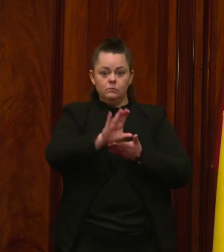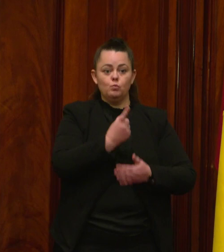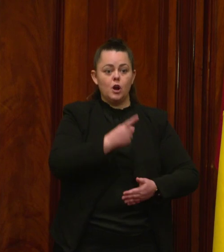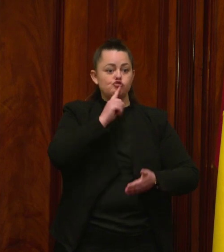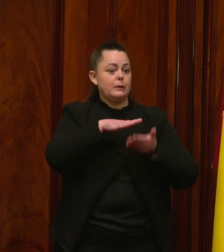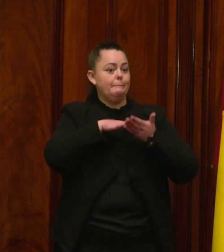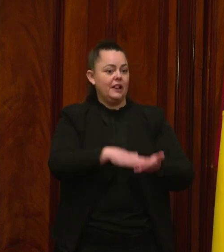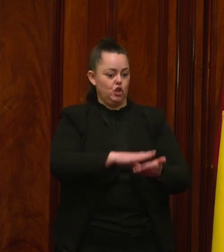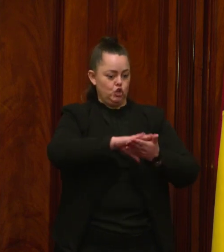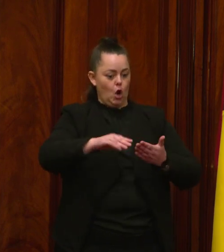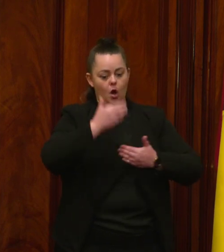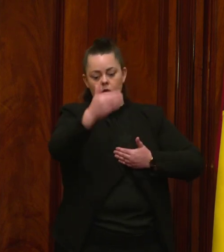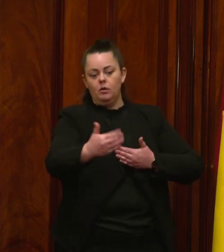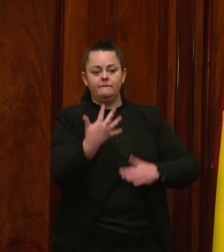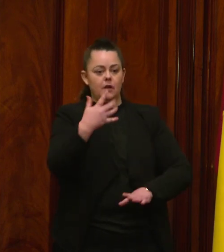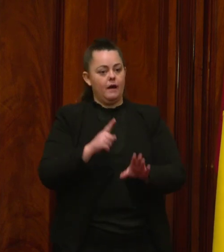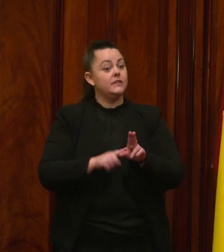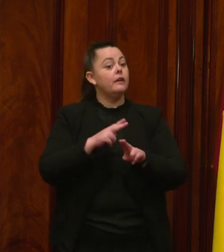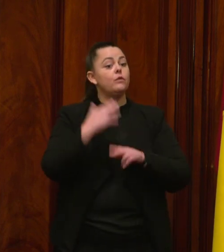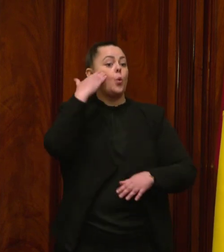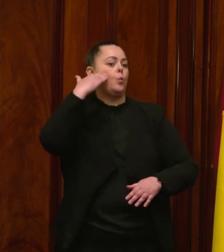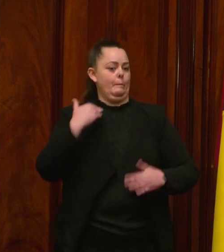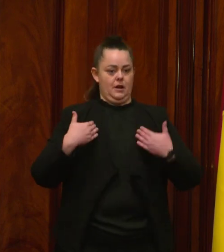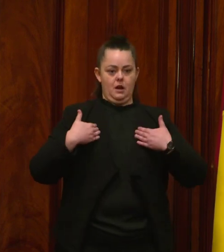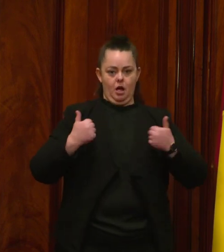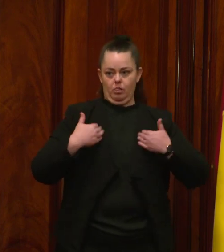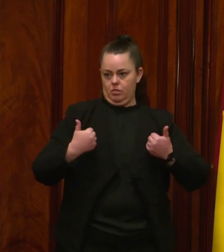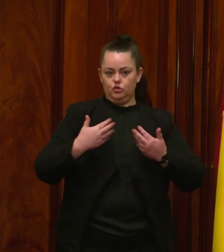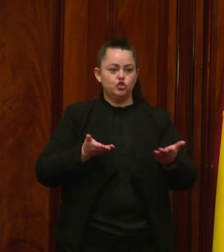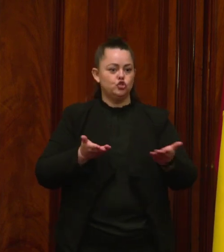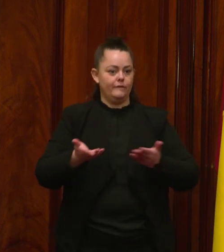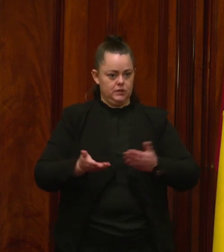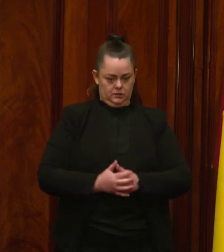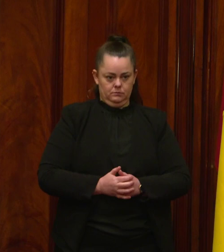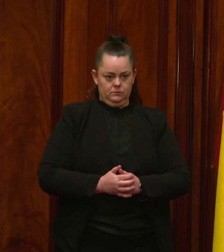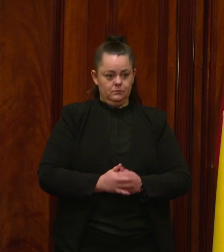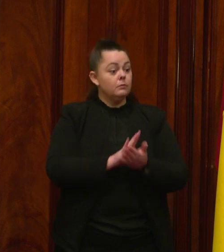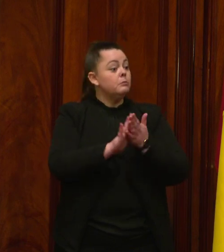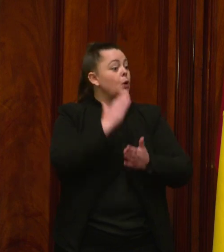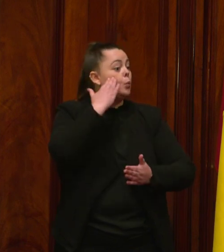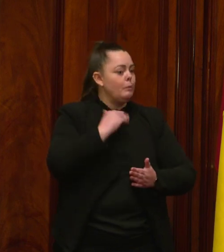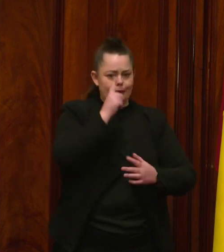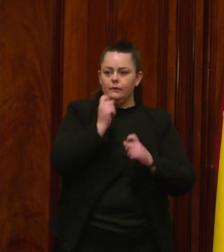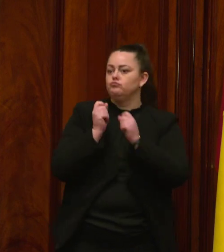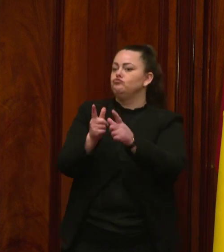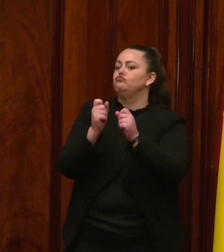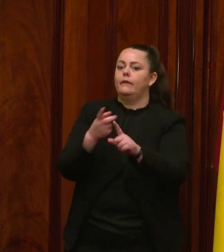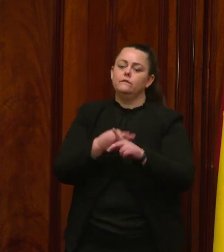to women's health centres across the state. This will help more women to access tailored health services.